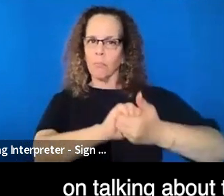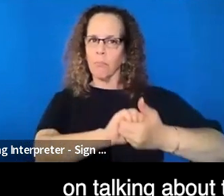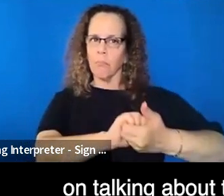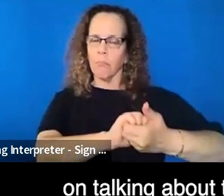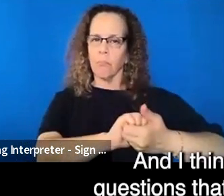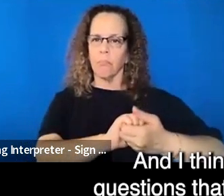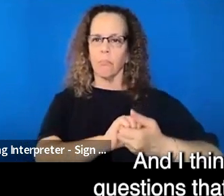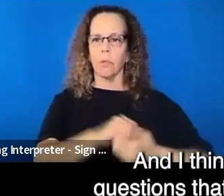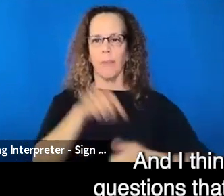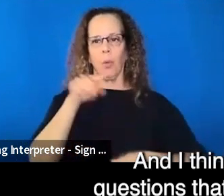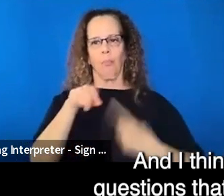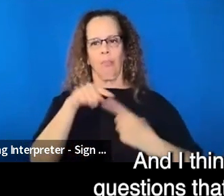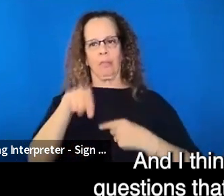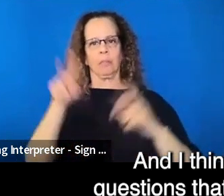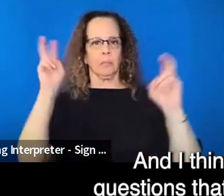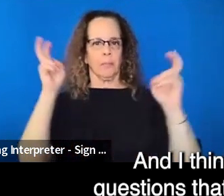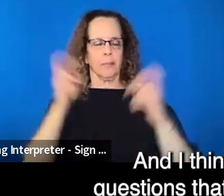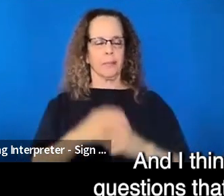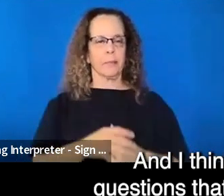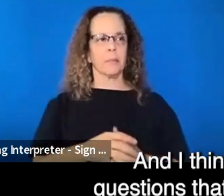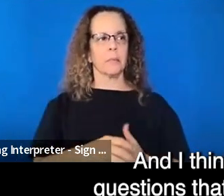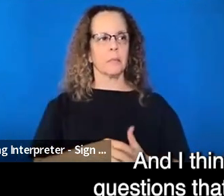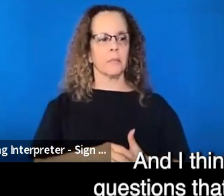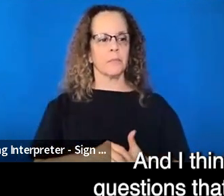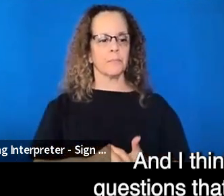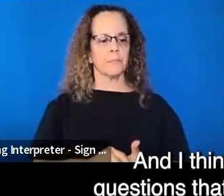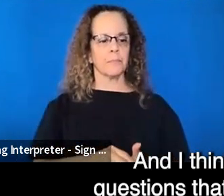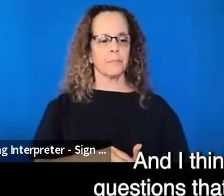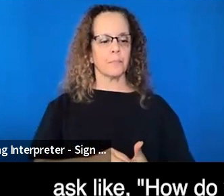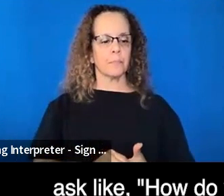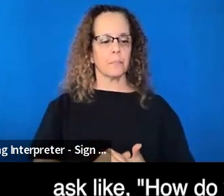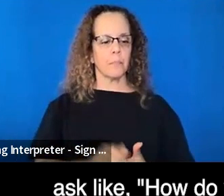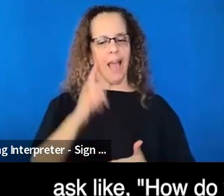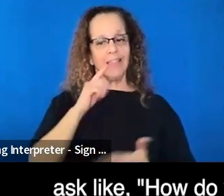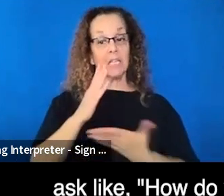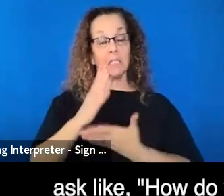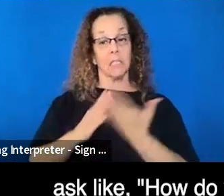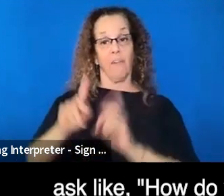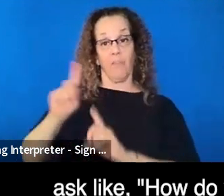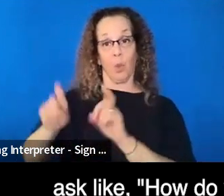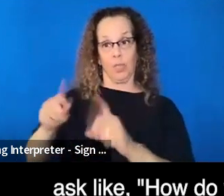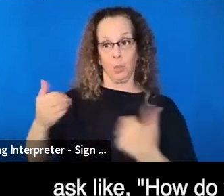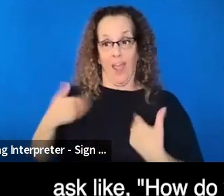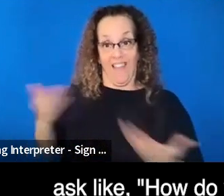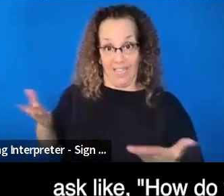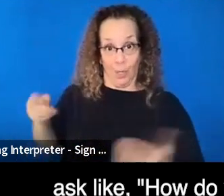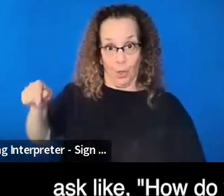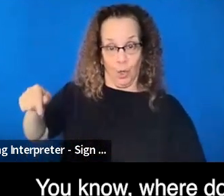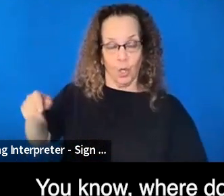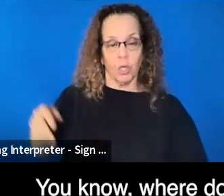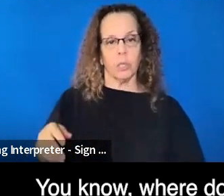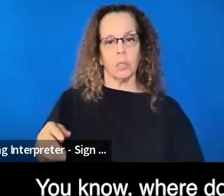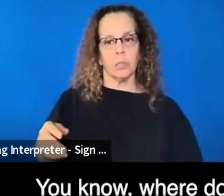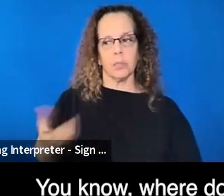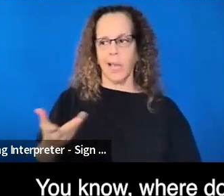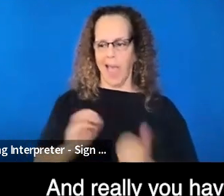topics. And, and I think some of the questions that we have on here ask, like, how do we find these people?